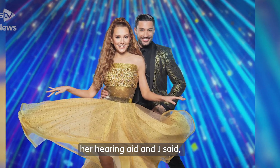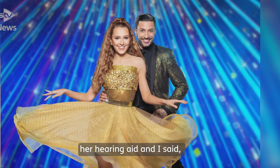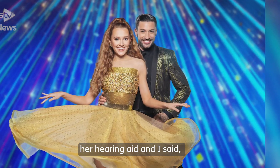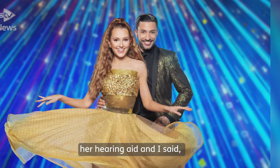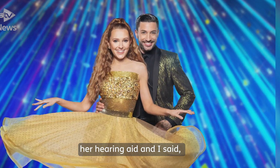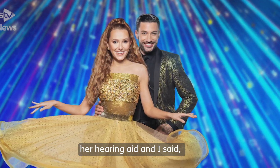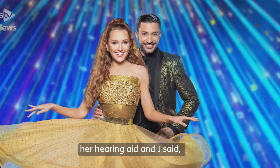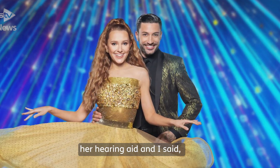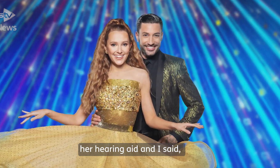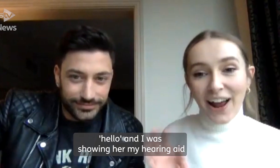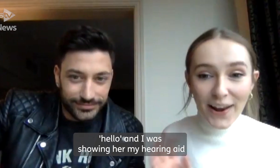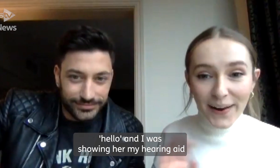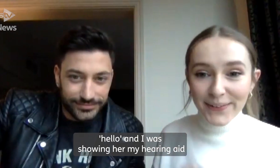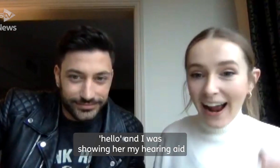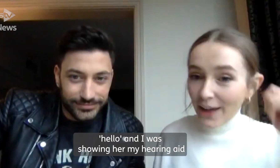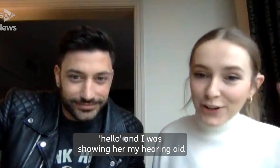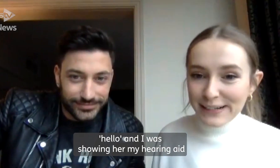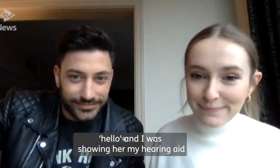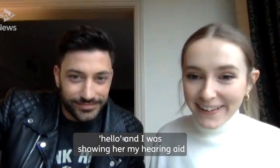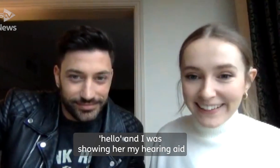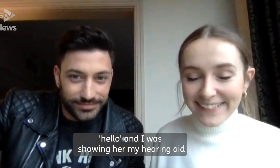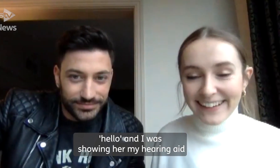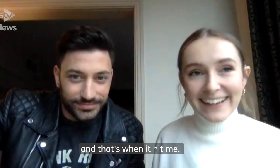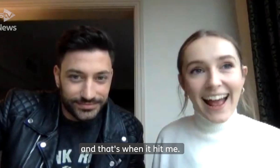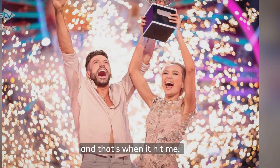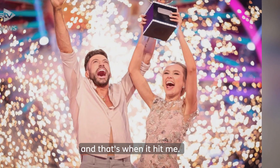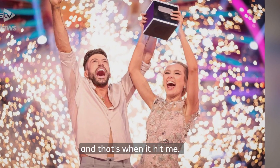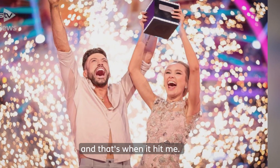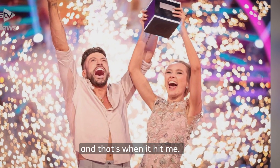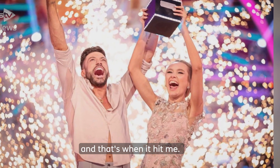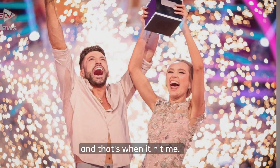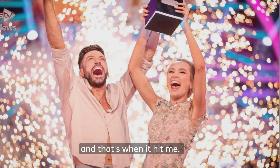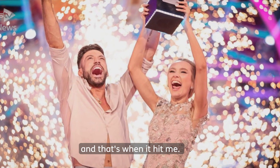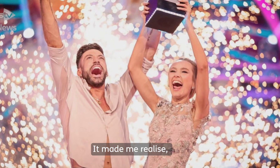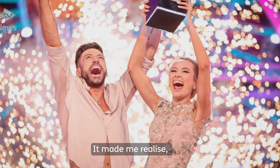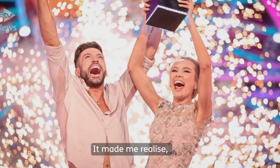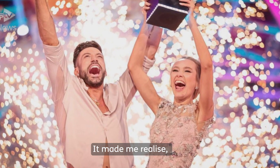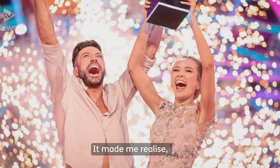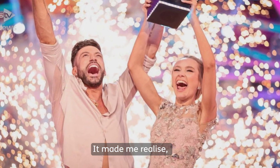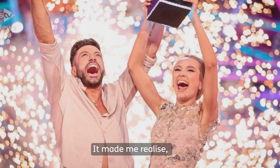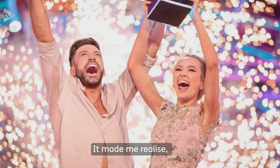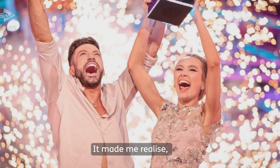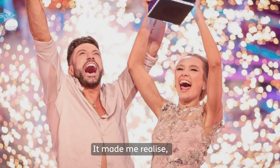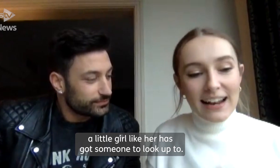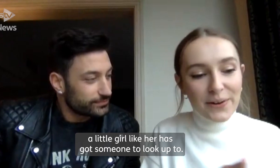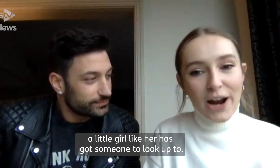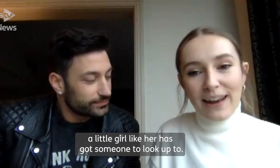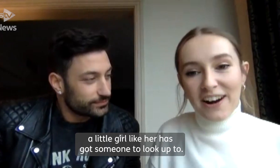showing me her Hulu and I said hello and I'm showing her my Hulu and that's what it hit me it made me realize a little girl like